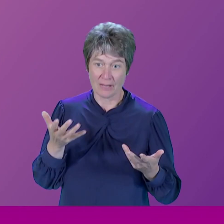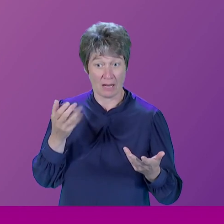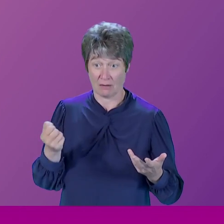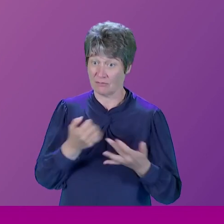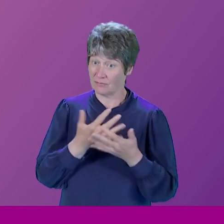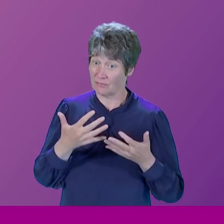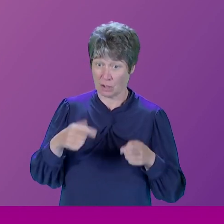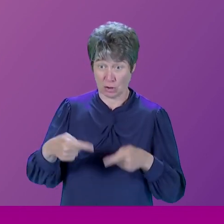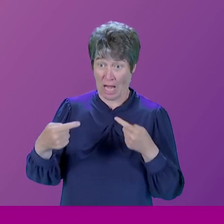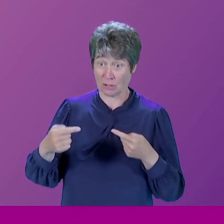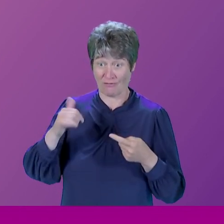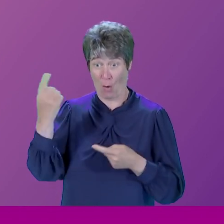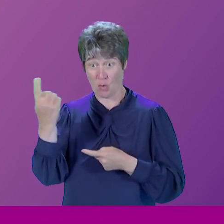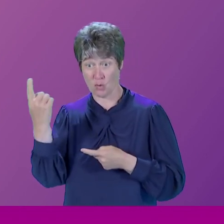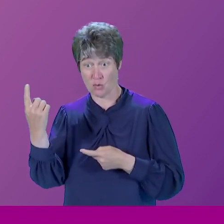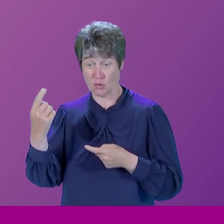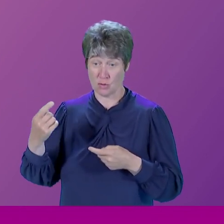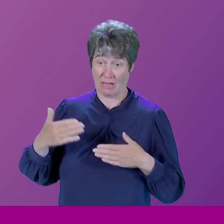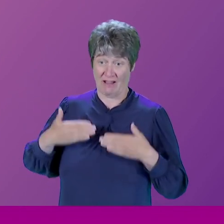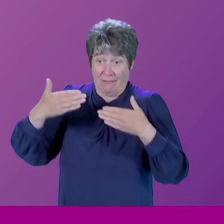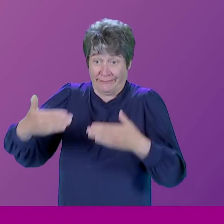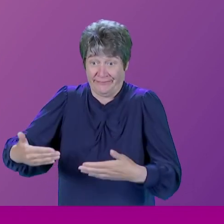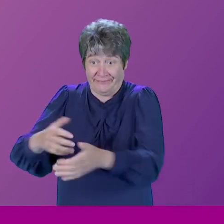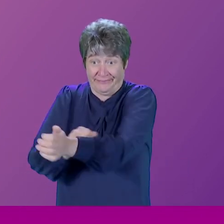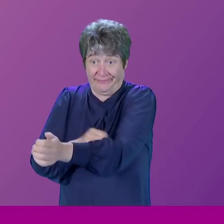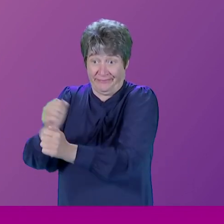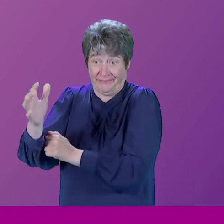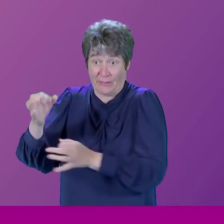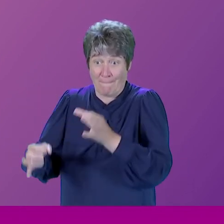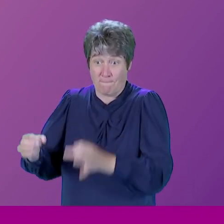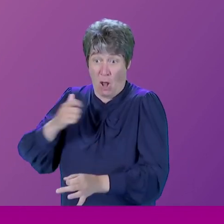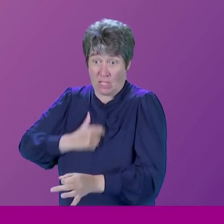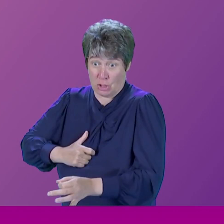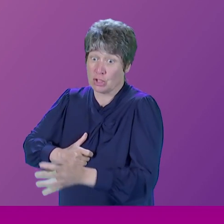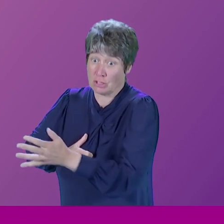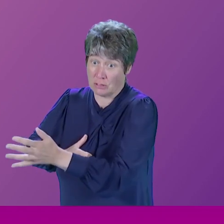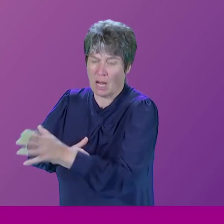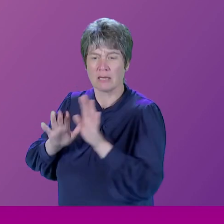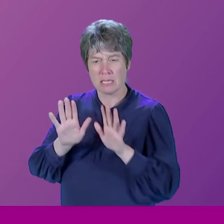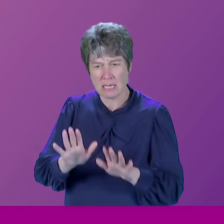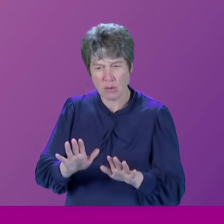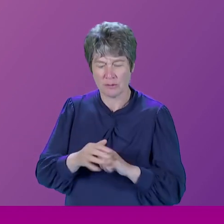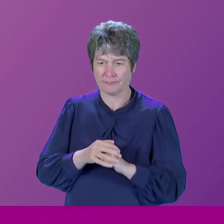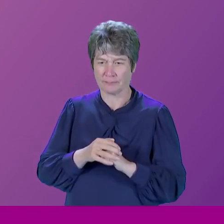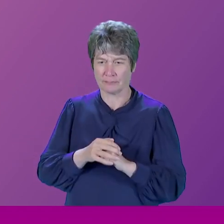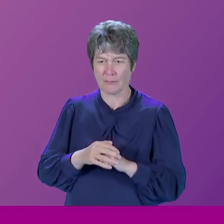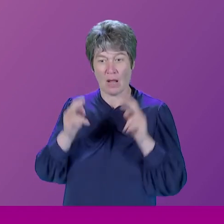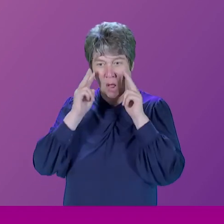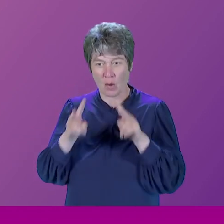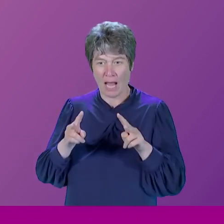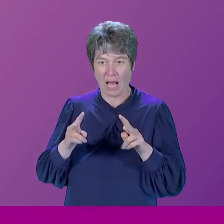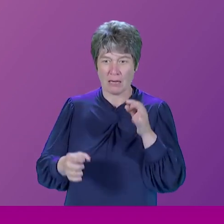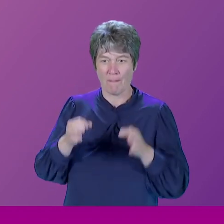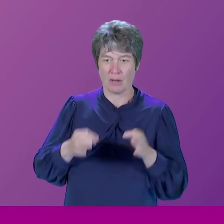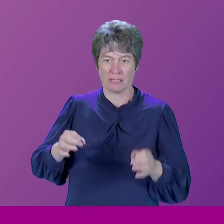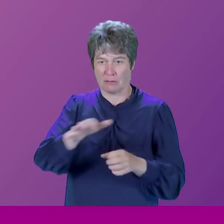challenges to being a frontline politician. I think that's fair to say. Looking at the political landscape we have now in terms